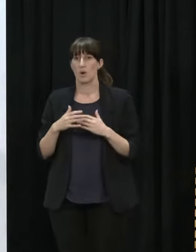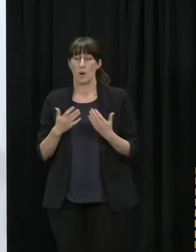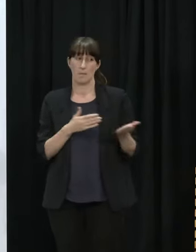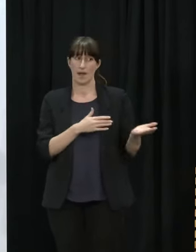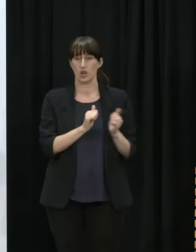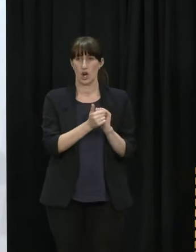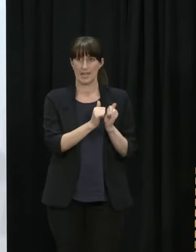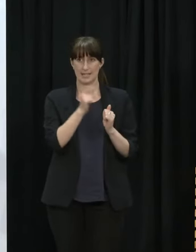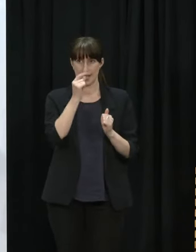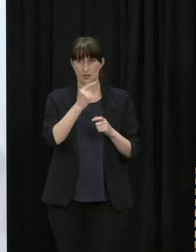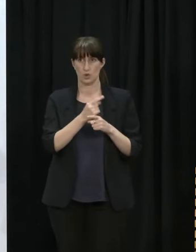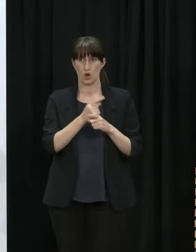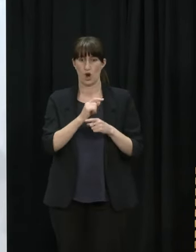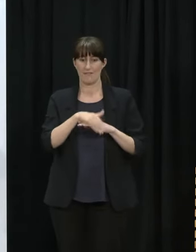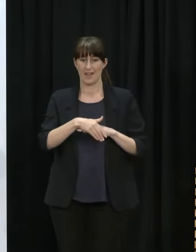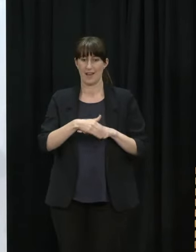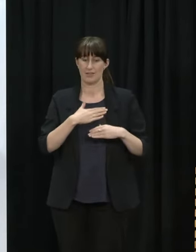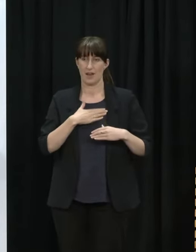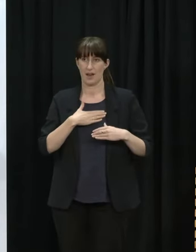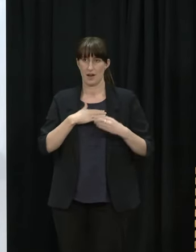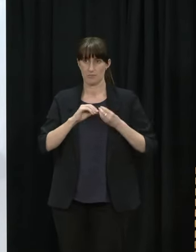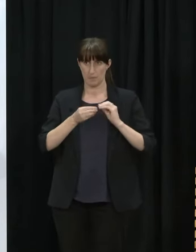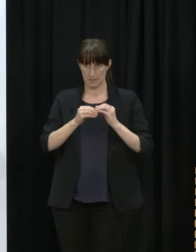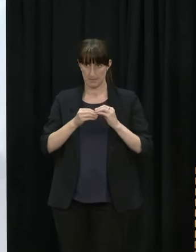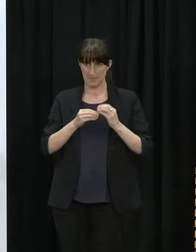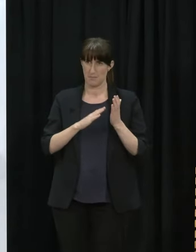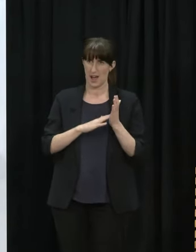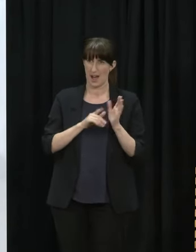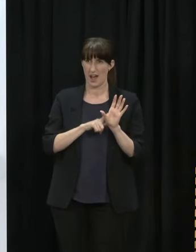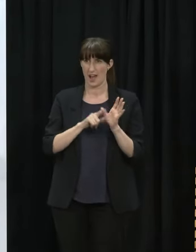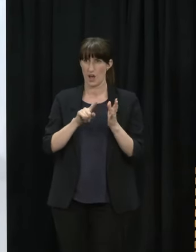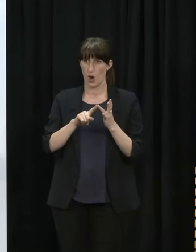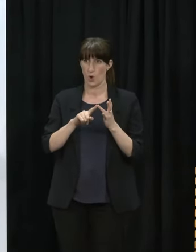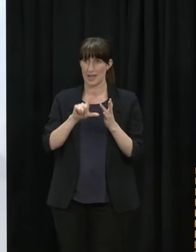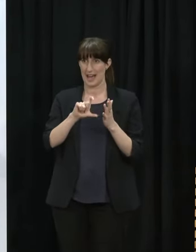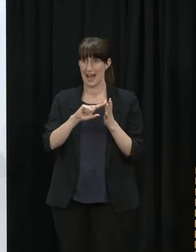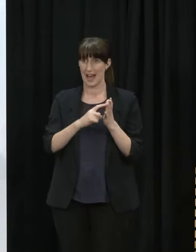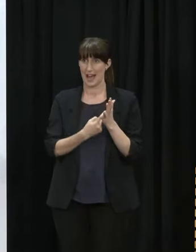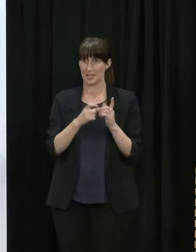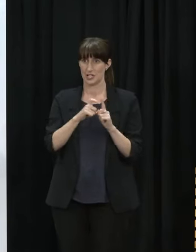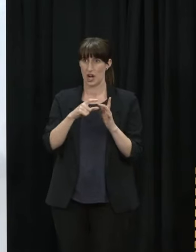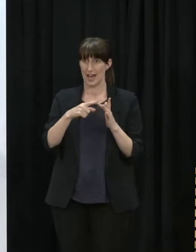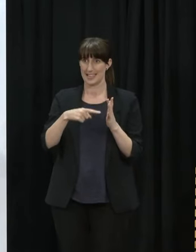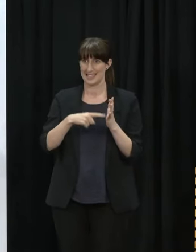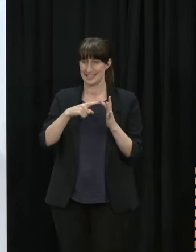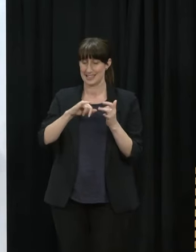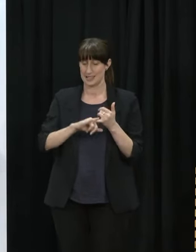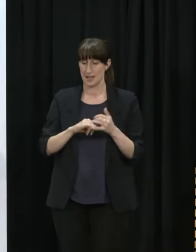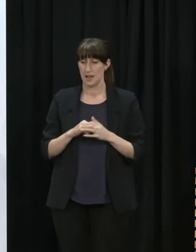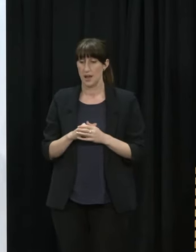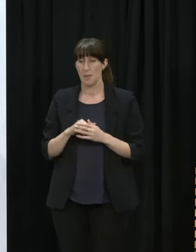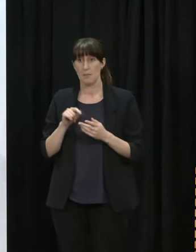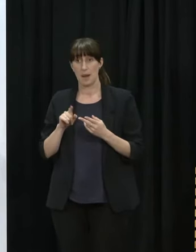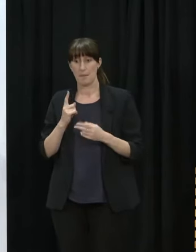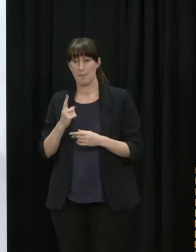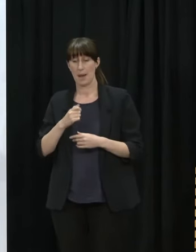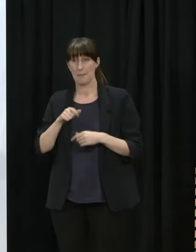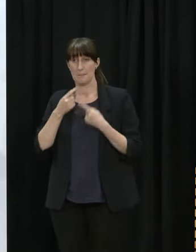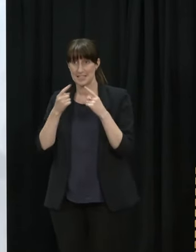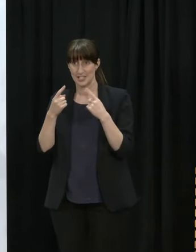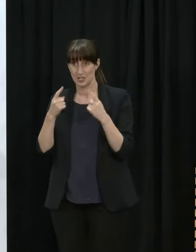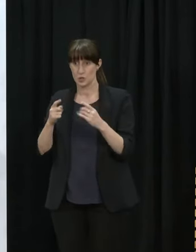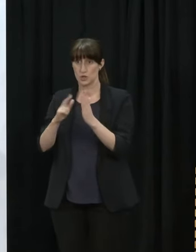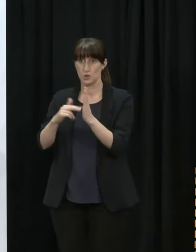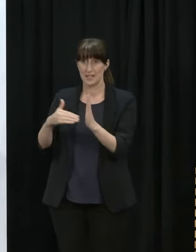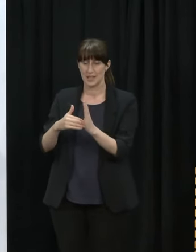is a very safe vaccine and that any small risk associated with the vaccine is by far